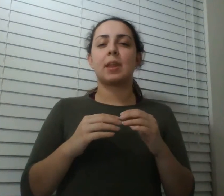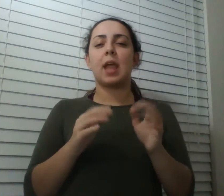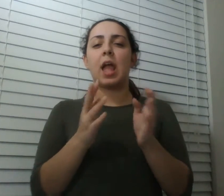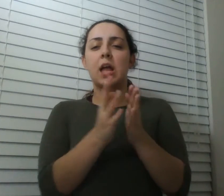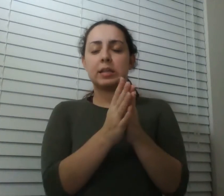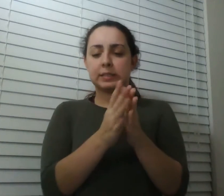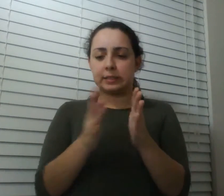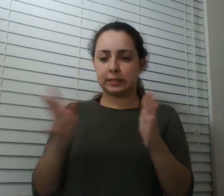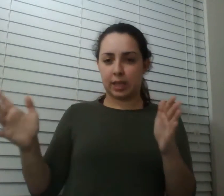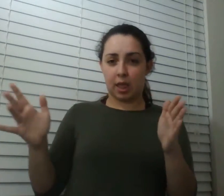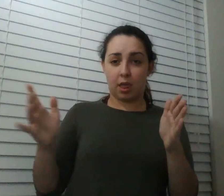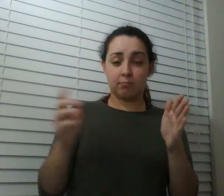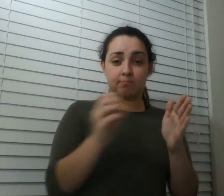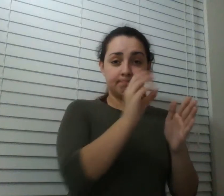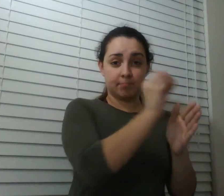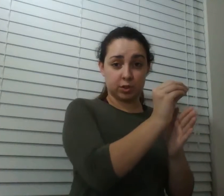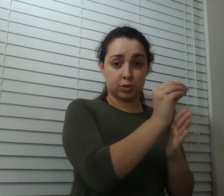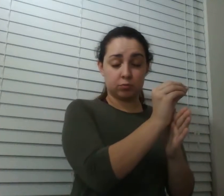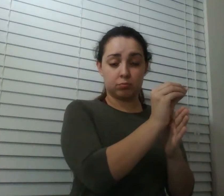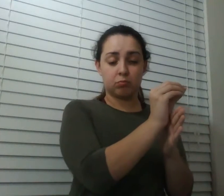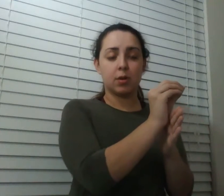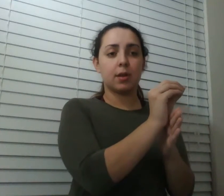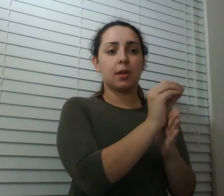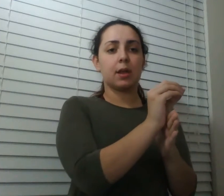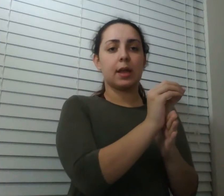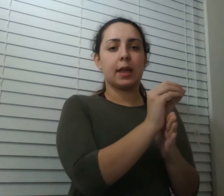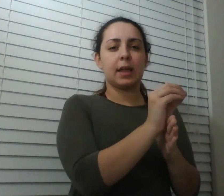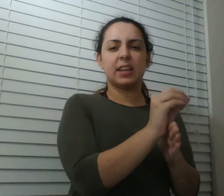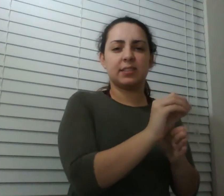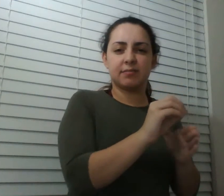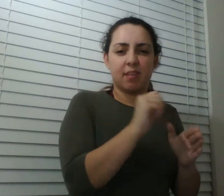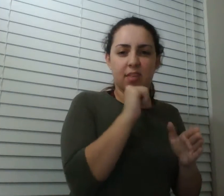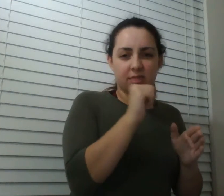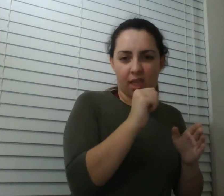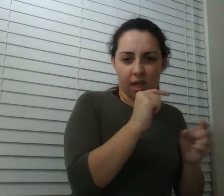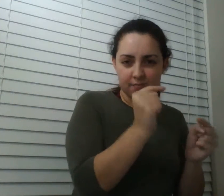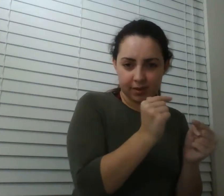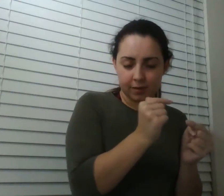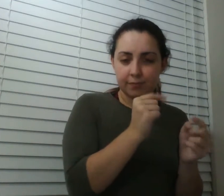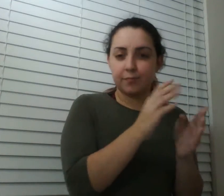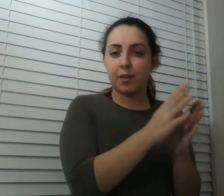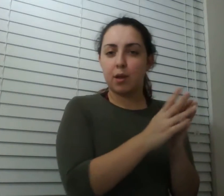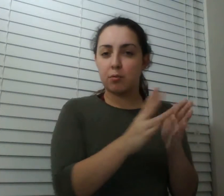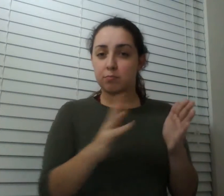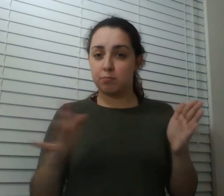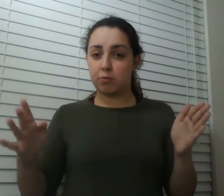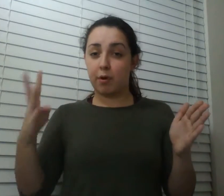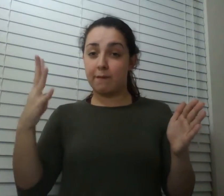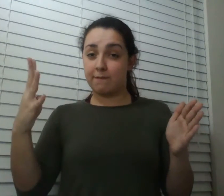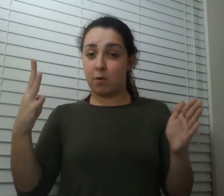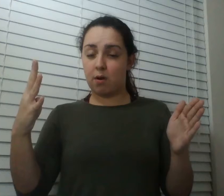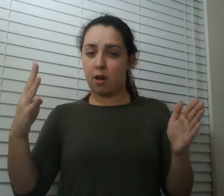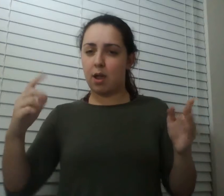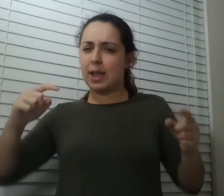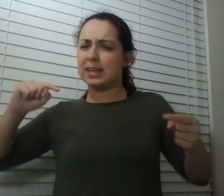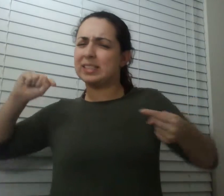zero being that's essentially trivial and four being it really hurts but wait how does he deal with the whole